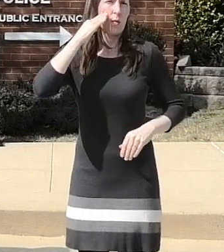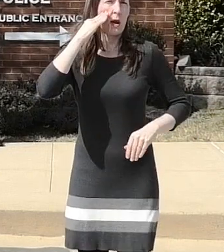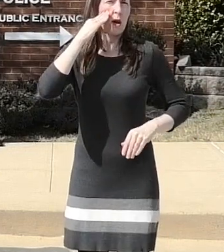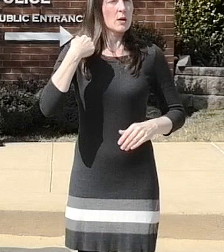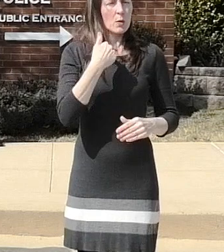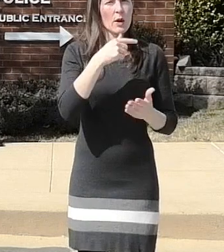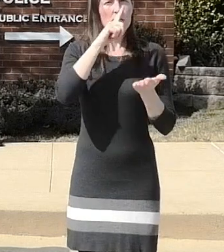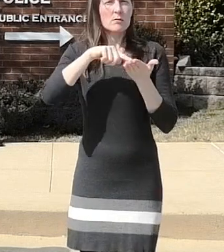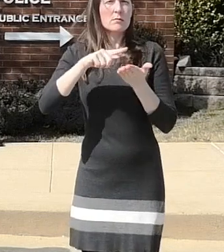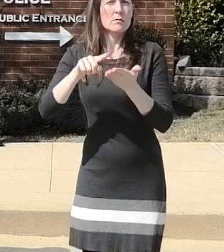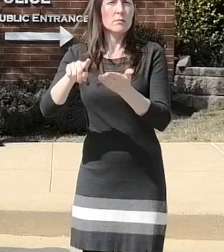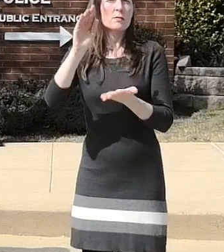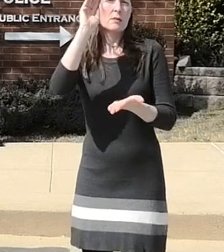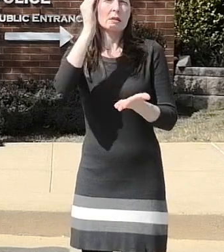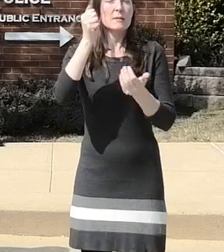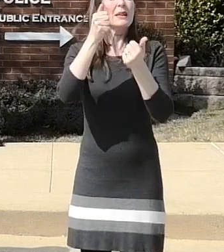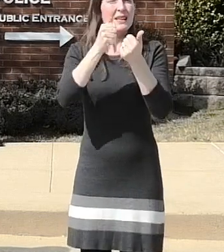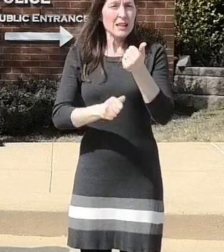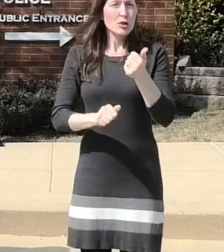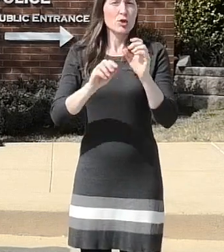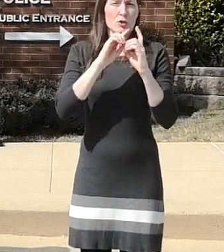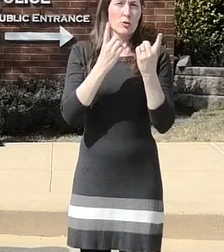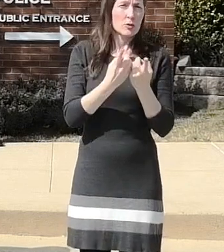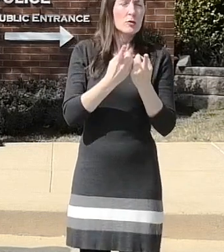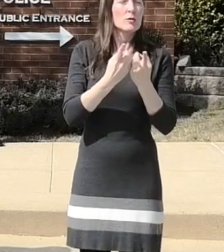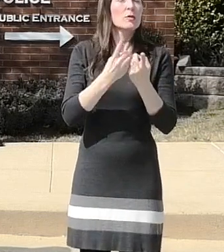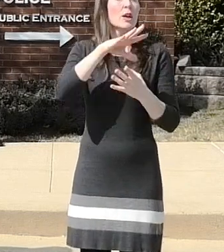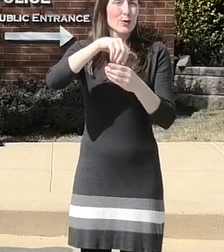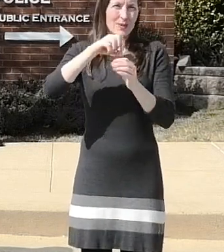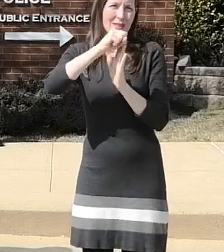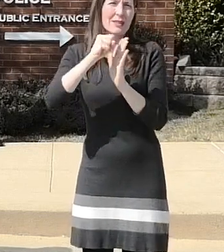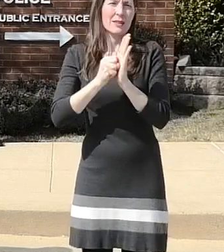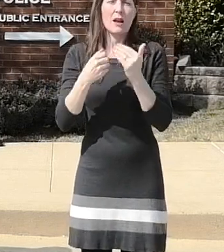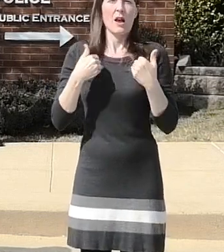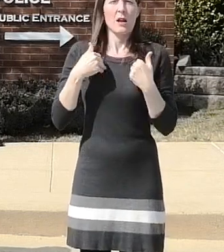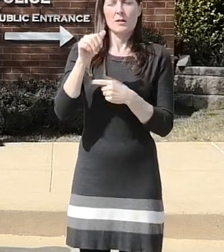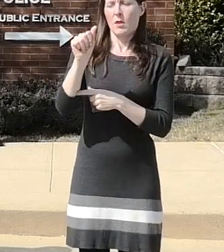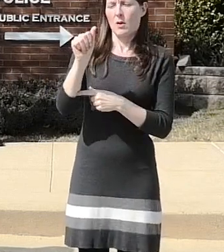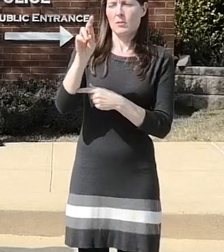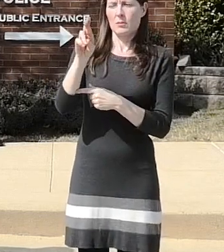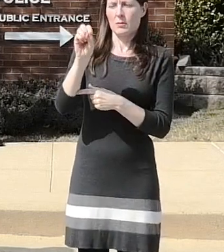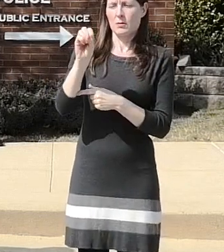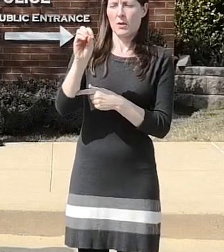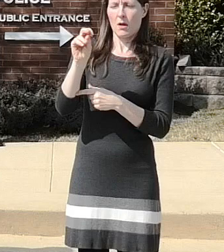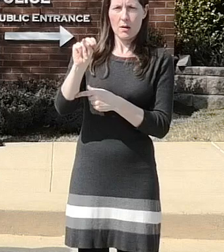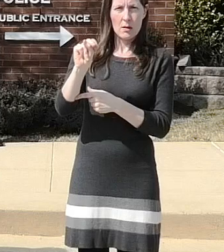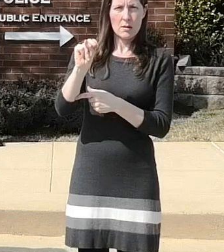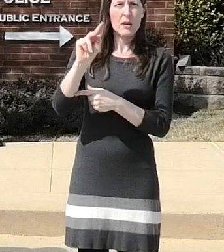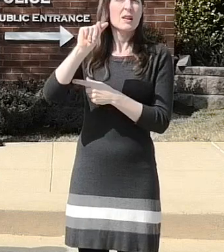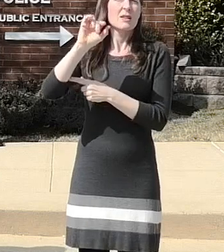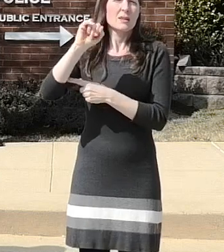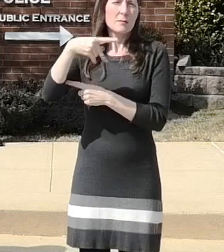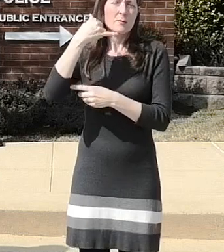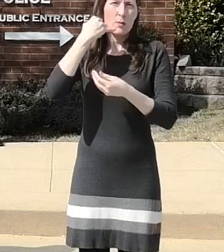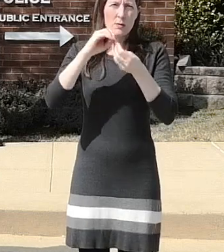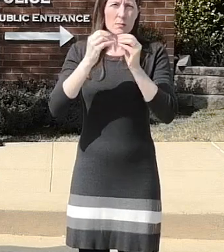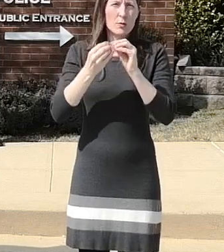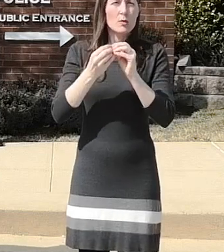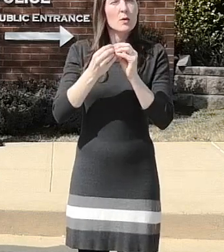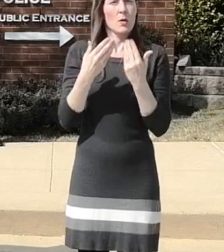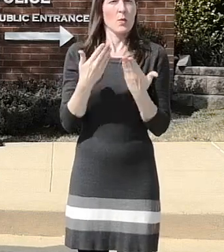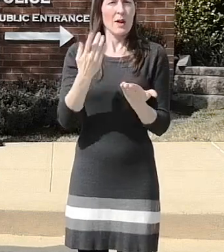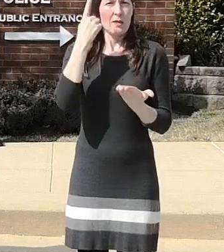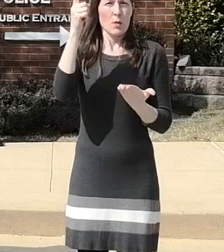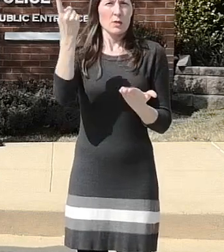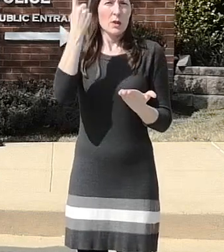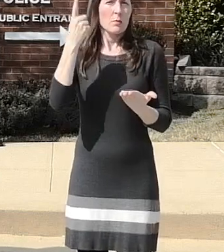jurisdiction including the state has some sort of arson tip line or anonymous way to report crimes crime solvers things of that nature